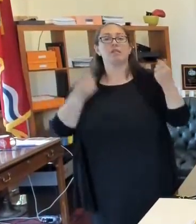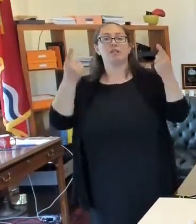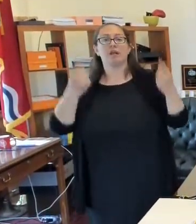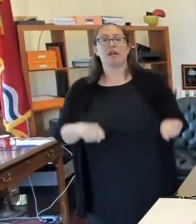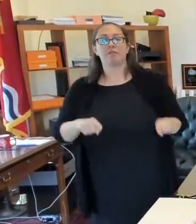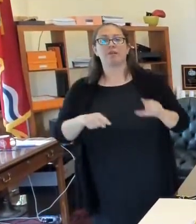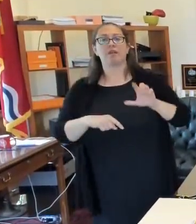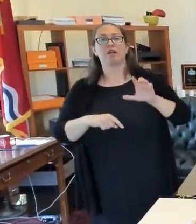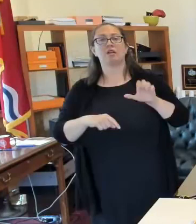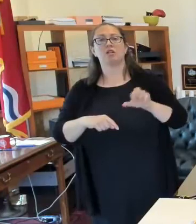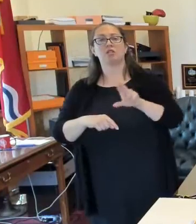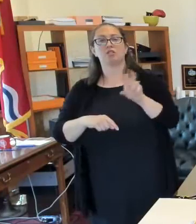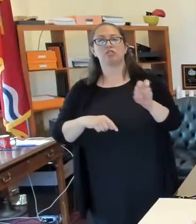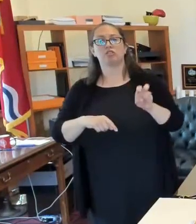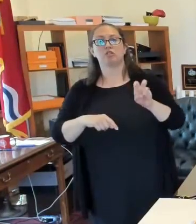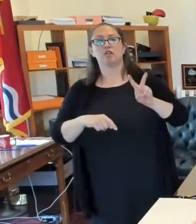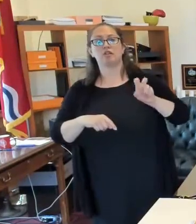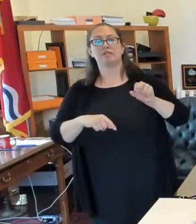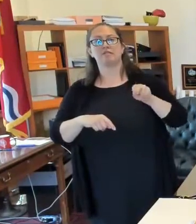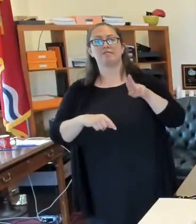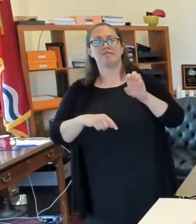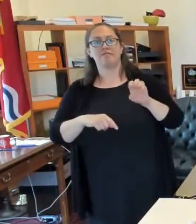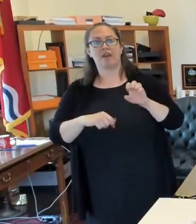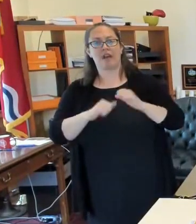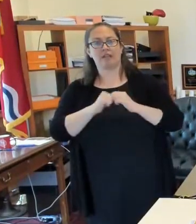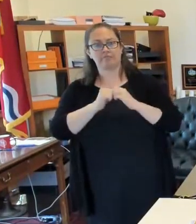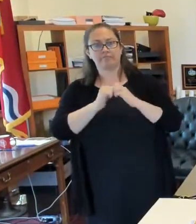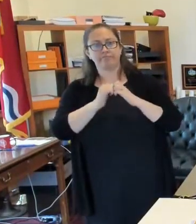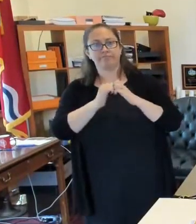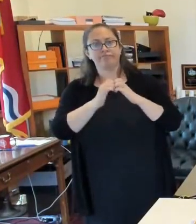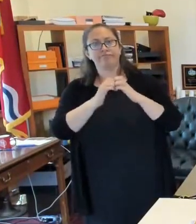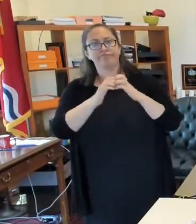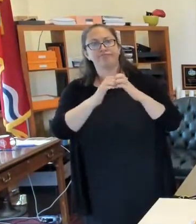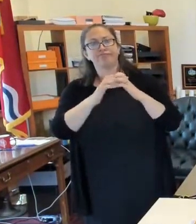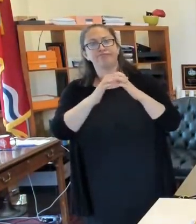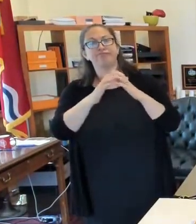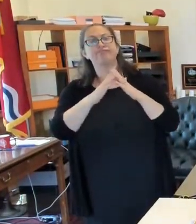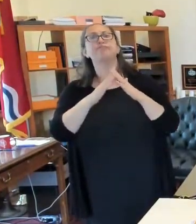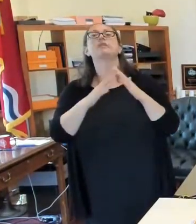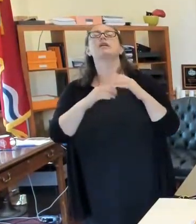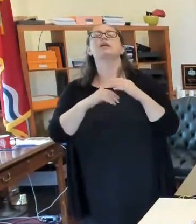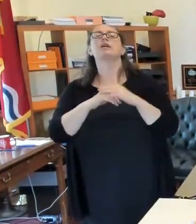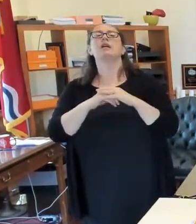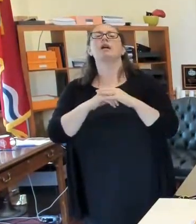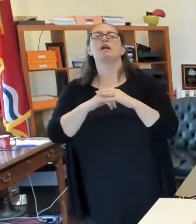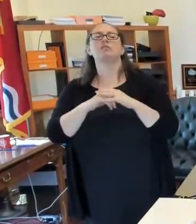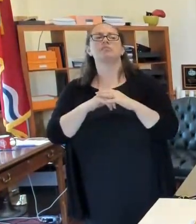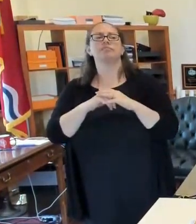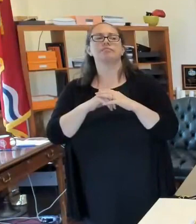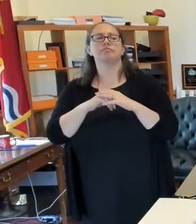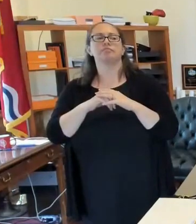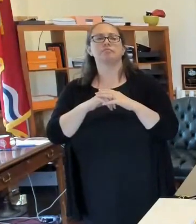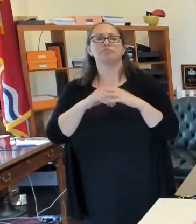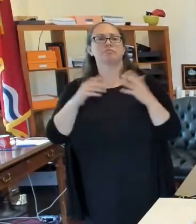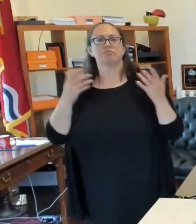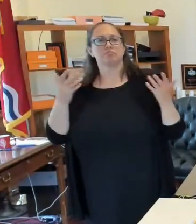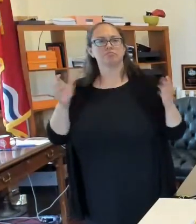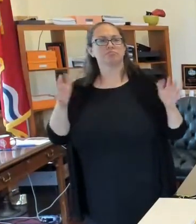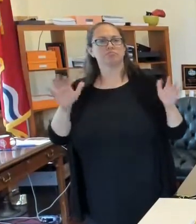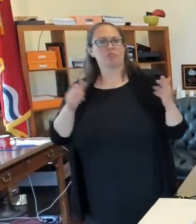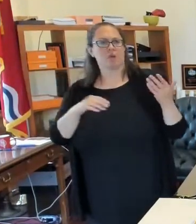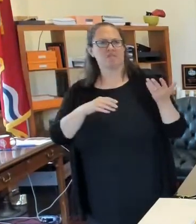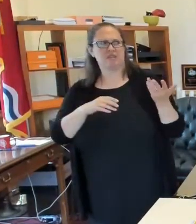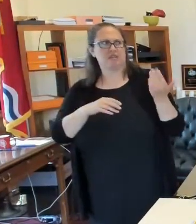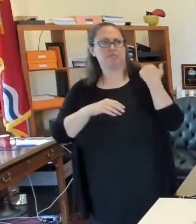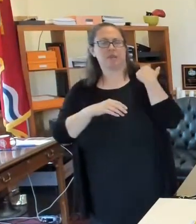Violence is getting off the ground. It's already started. It started, um, almost two